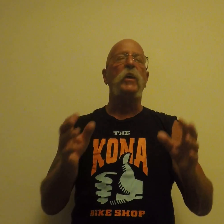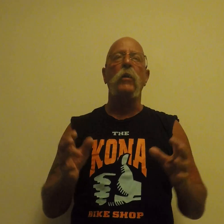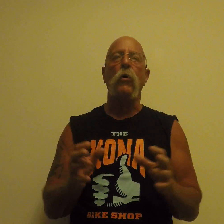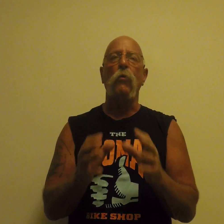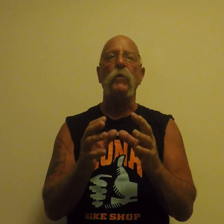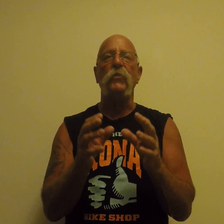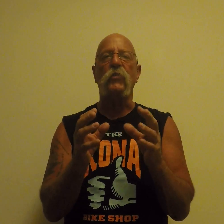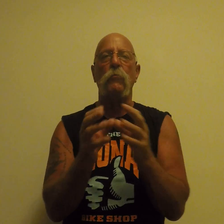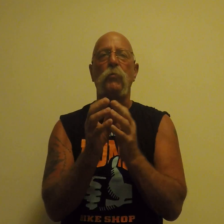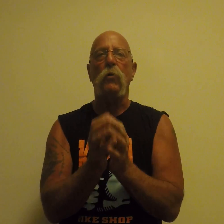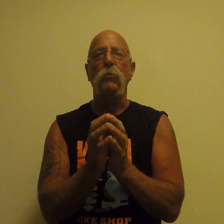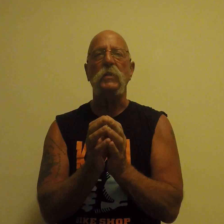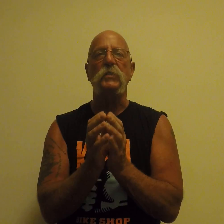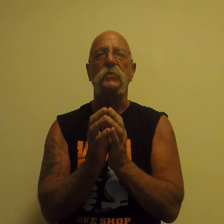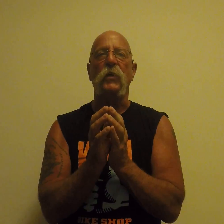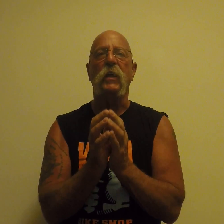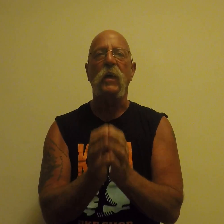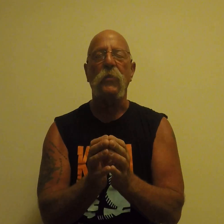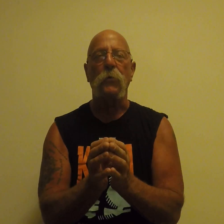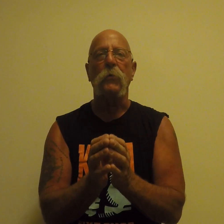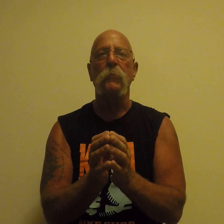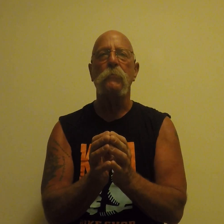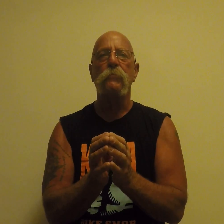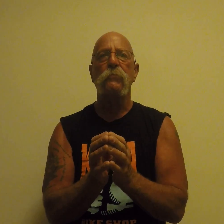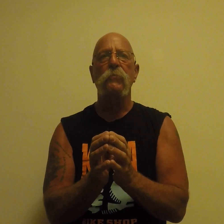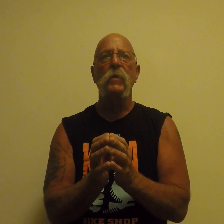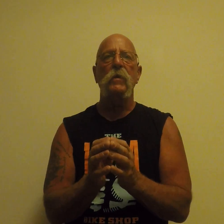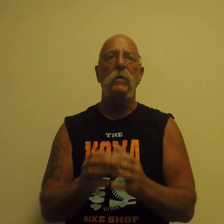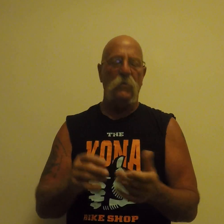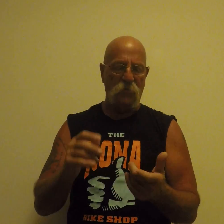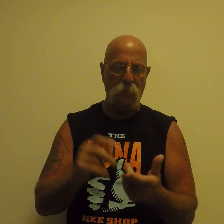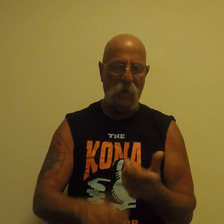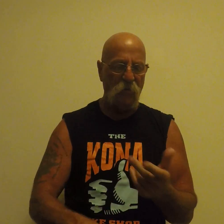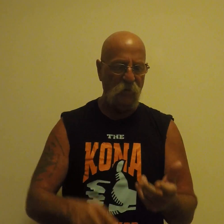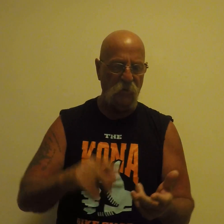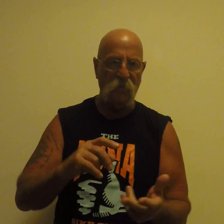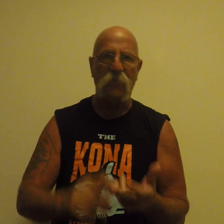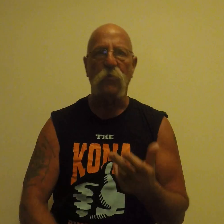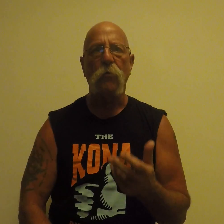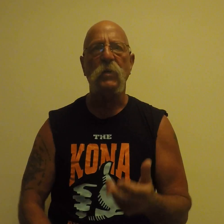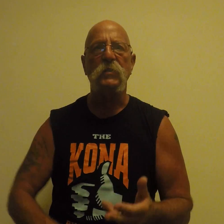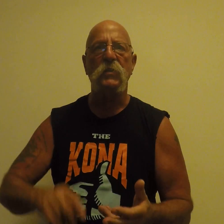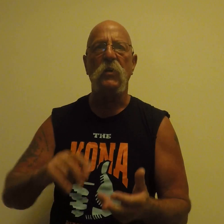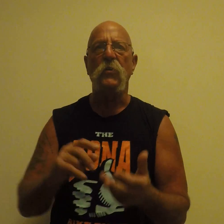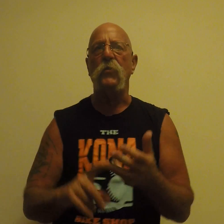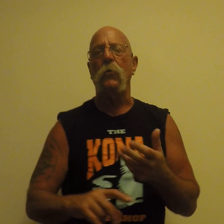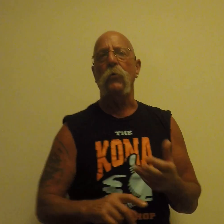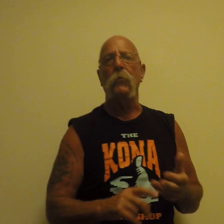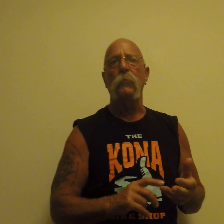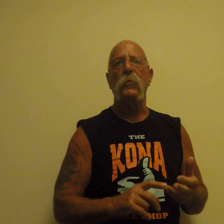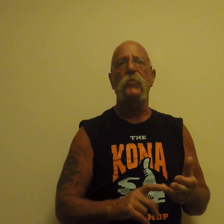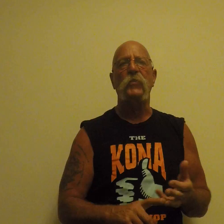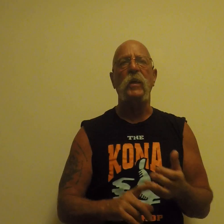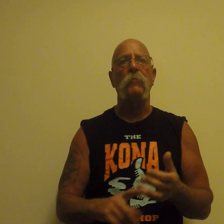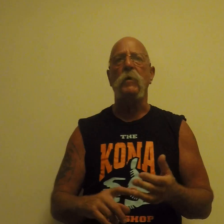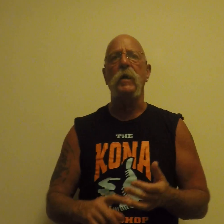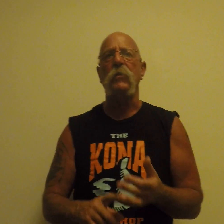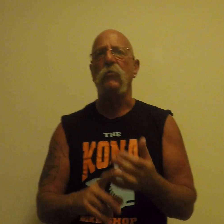you got all these components together, strategy, your stories, your state of mind or